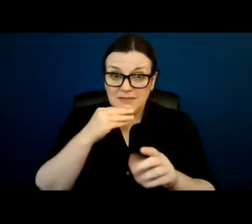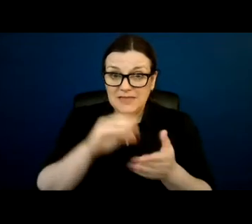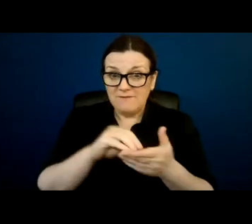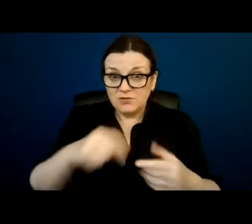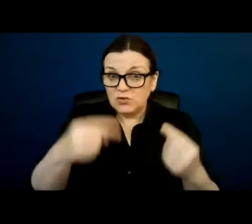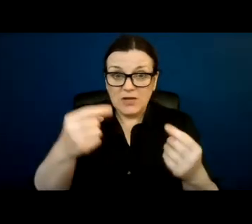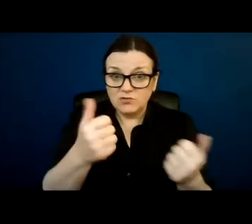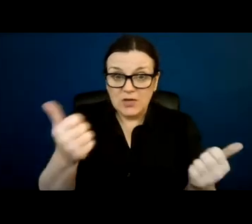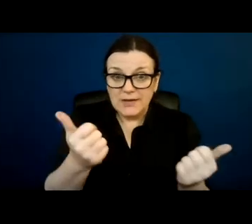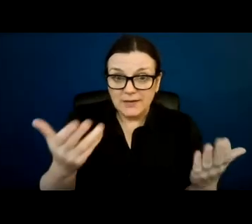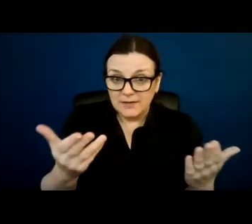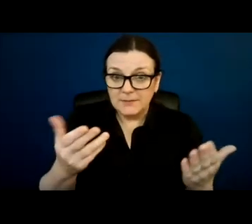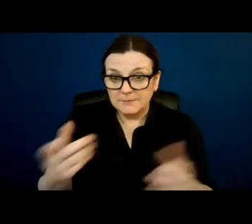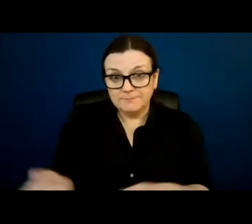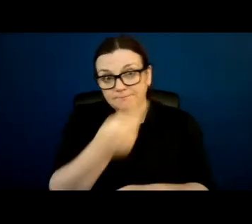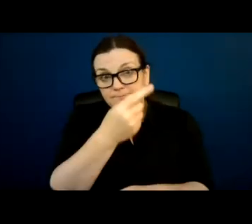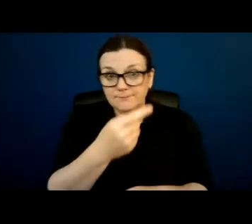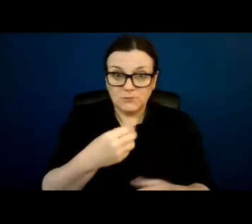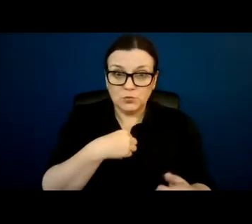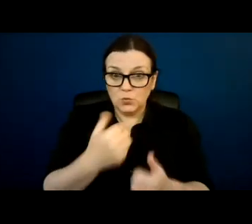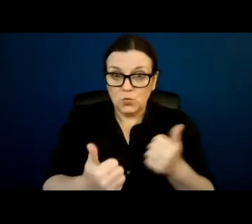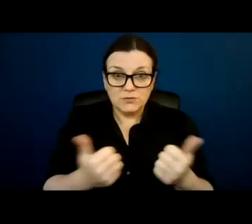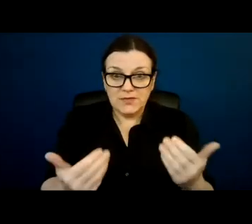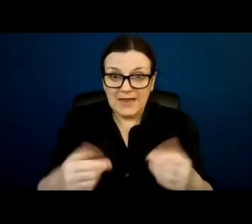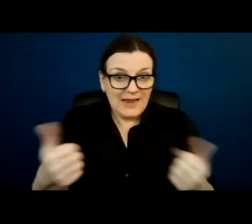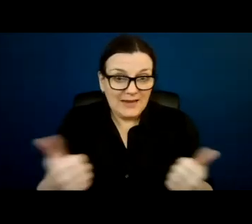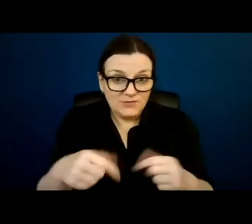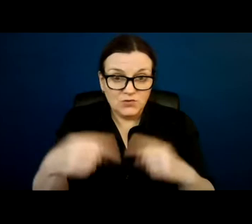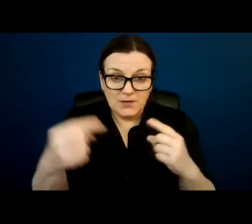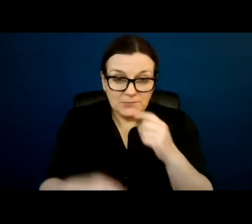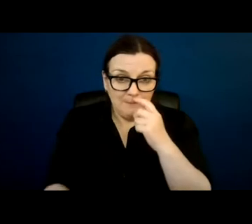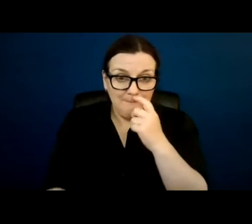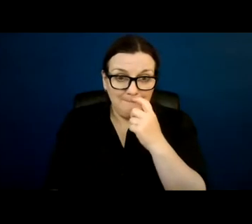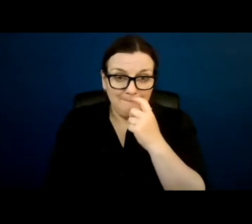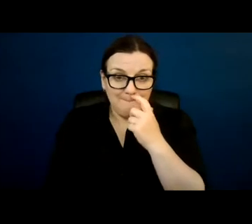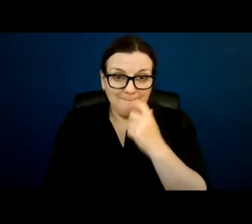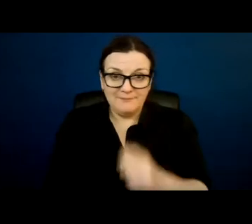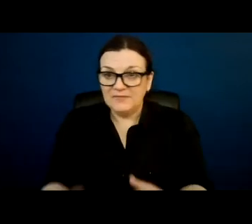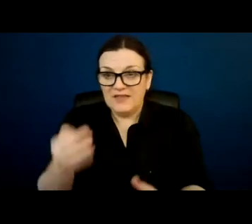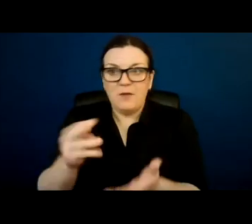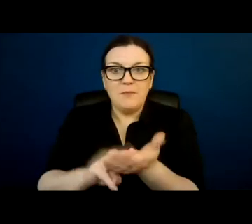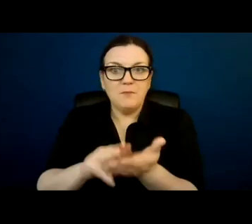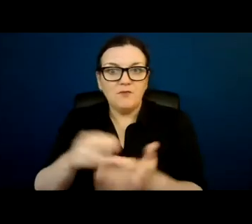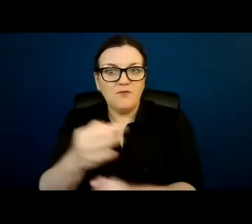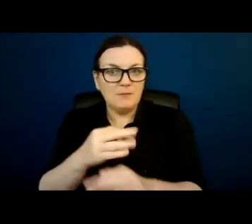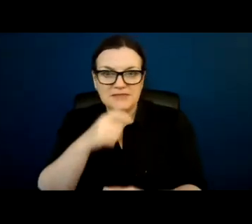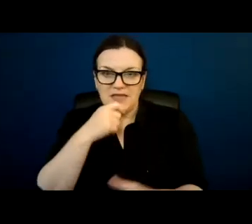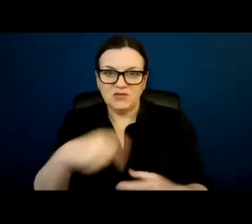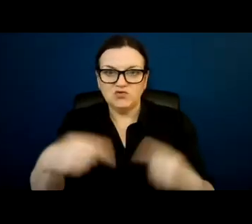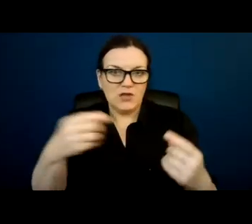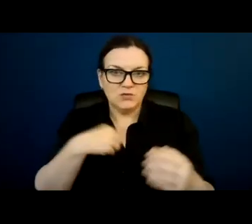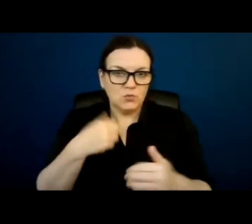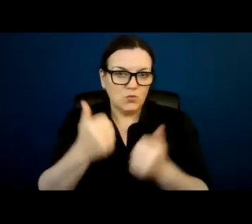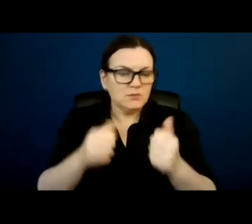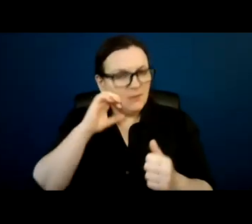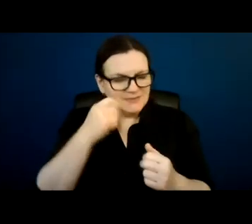taken on a member of the family taking a challenge to court because the individual would need